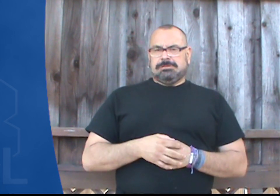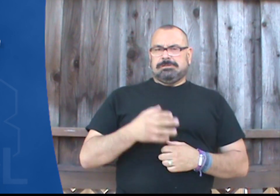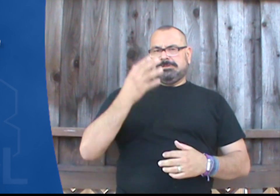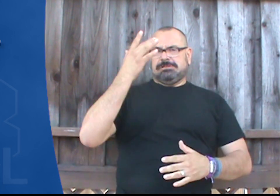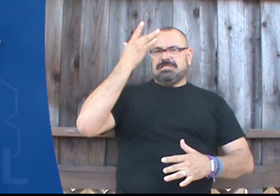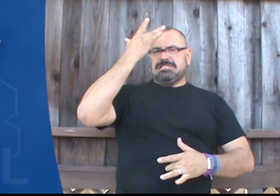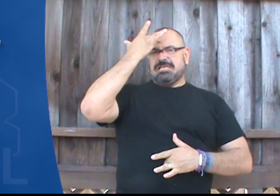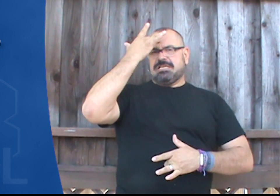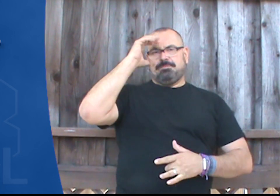Sick.